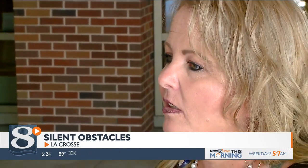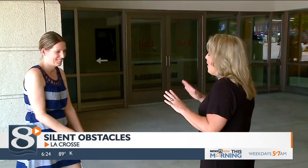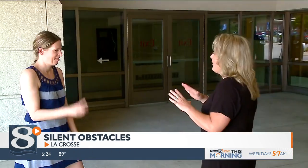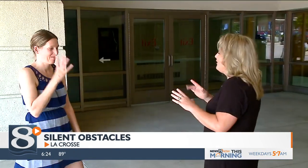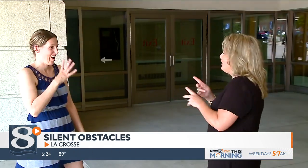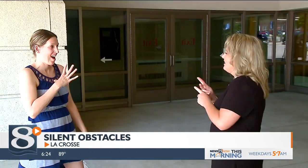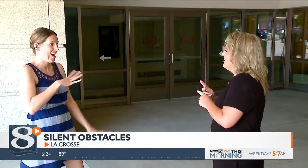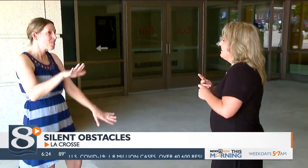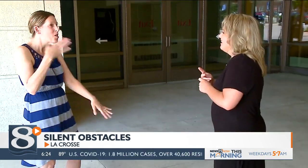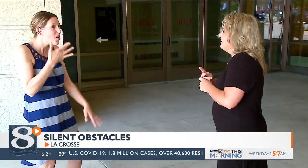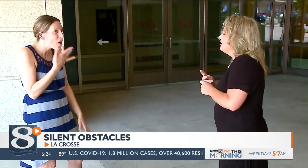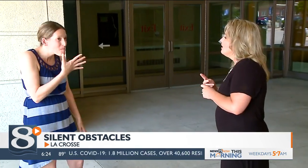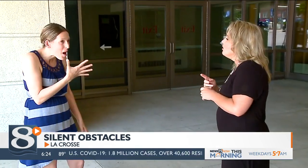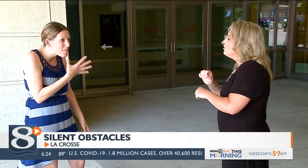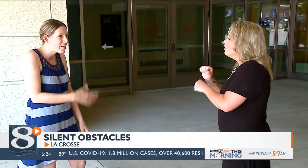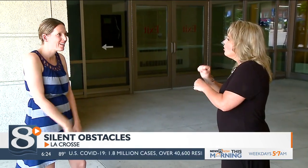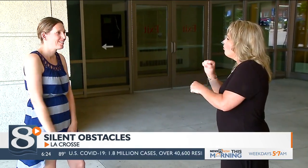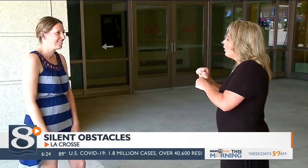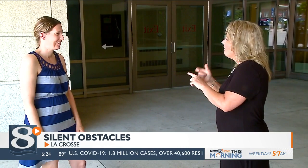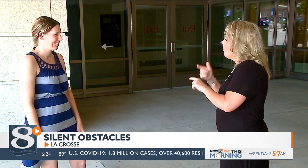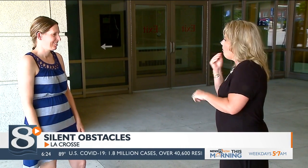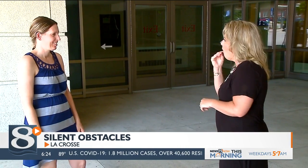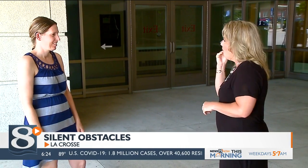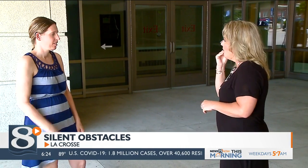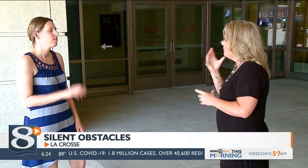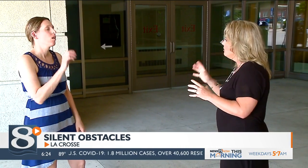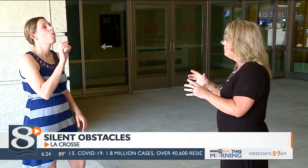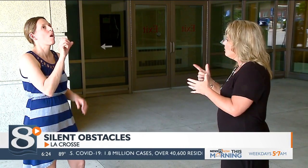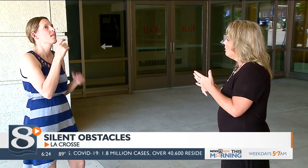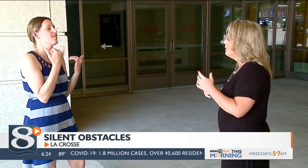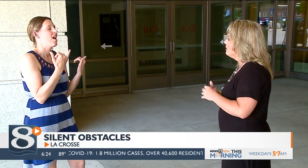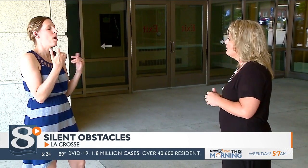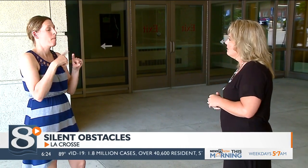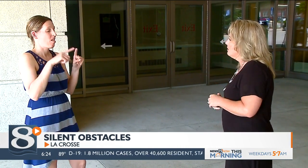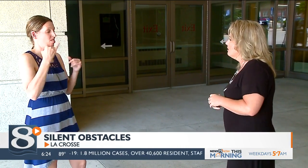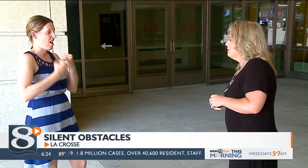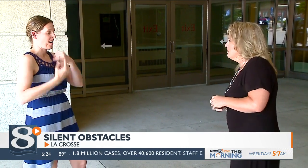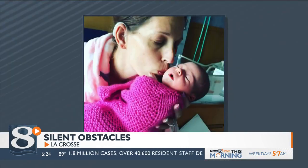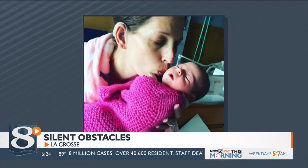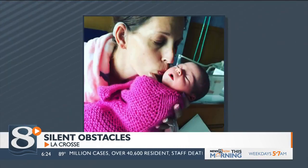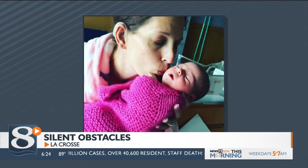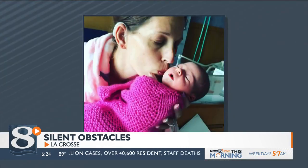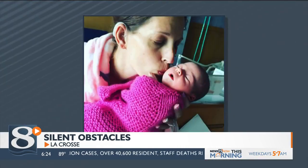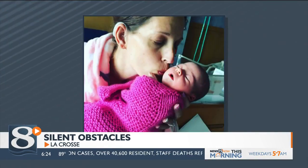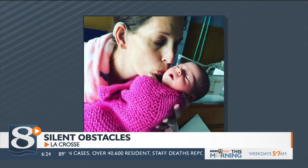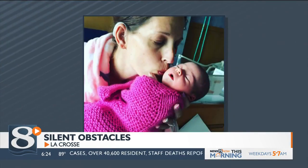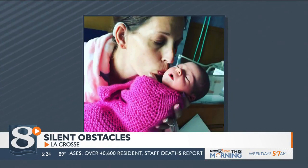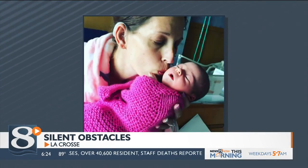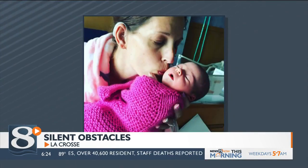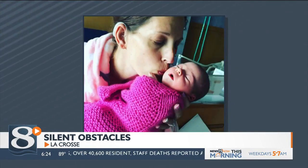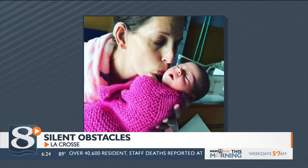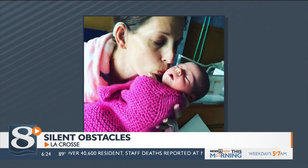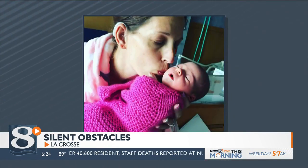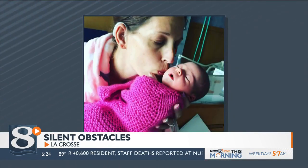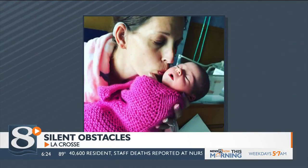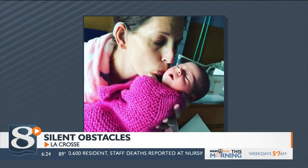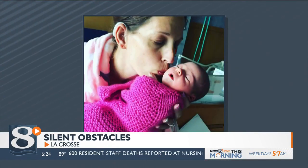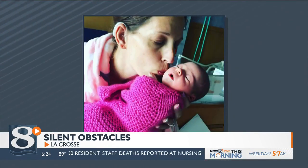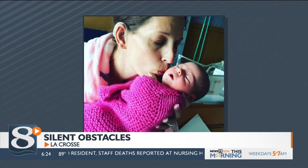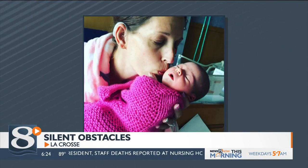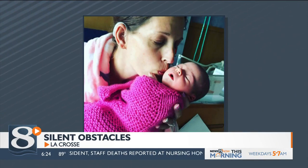Colleen. And I found out about her and she found my interpreter for years. She was there for my daughter's birth.